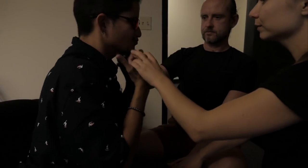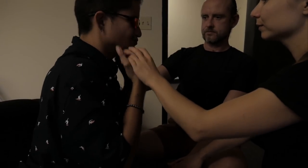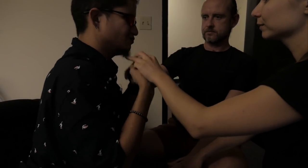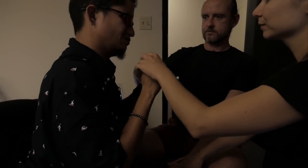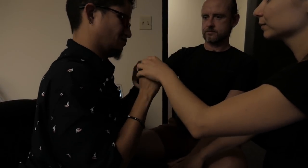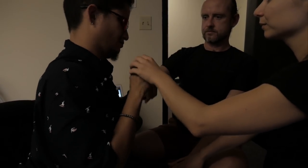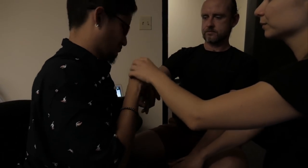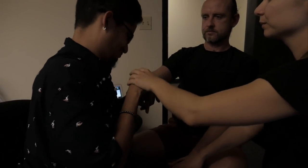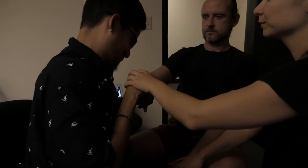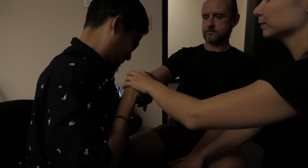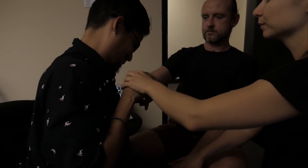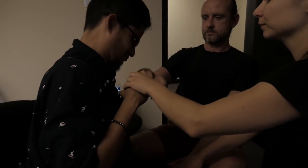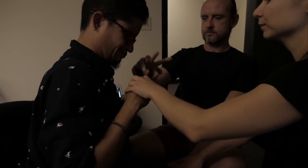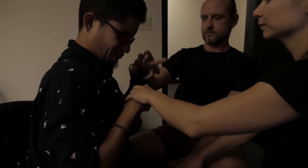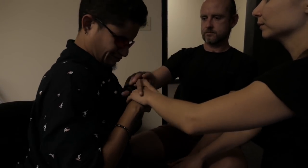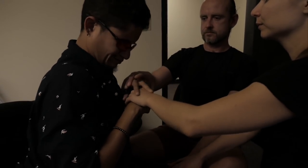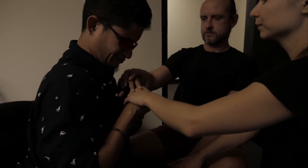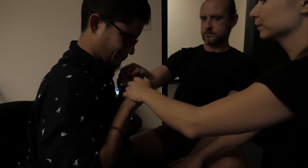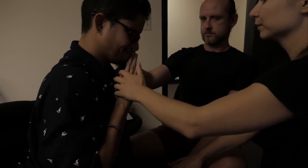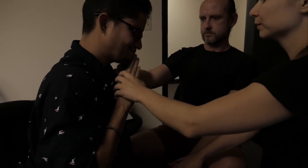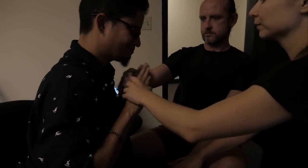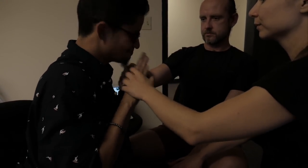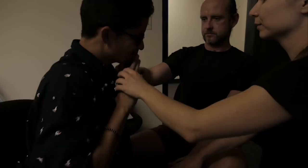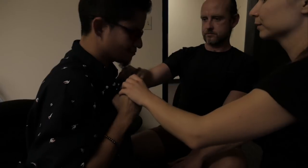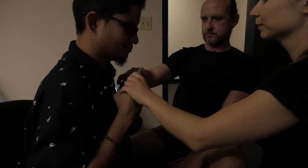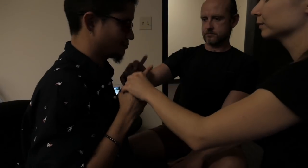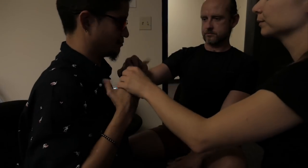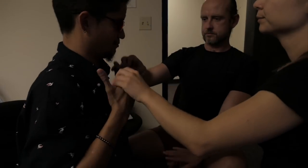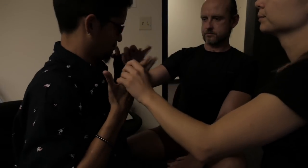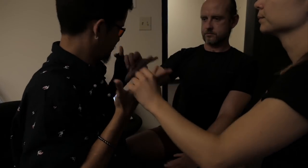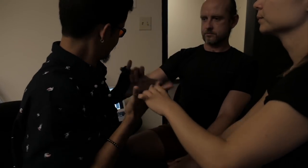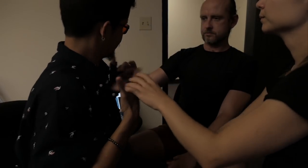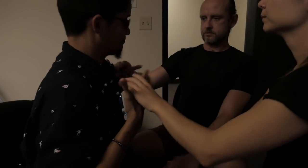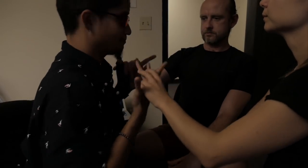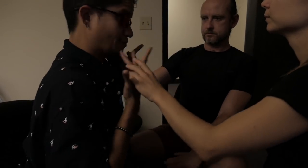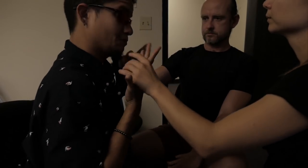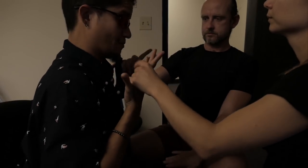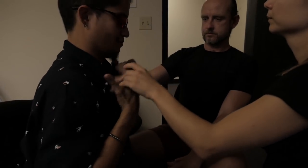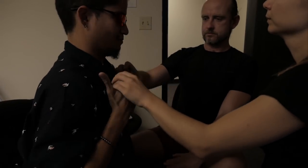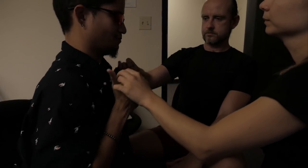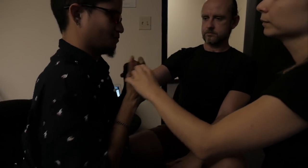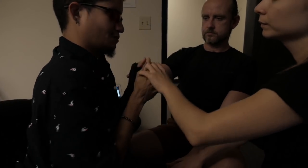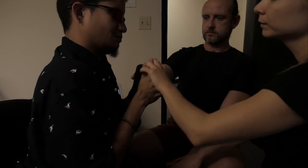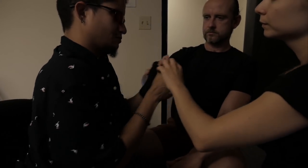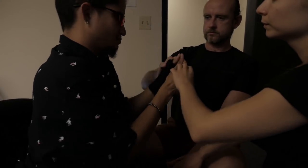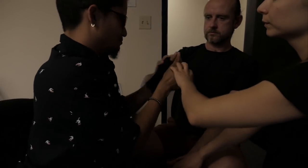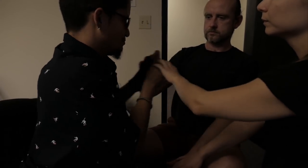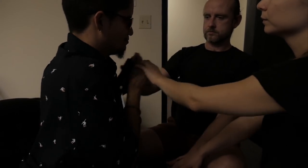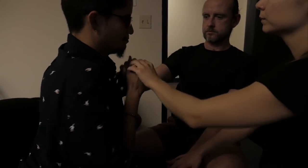One week was not enough time to work on translation in depth, but some basic principles were proposed.